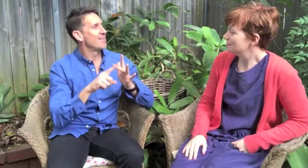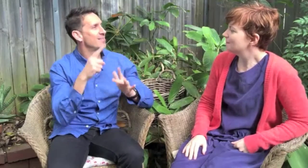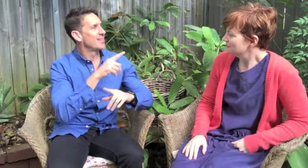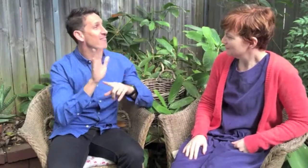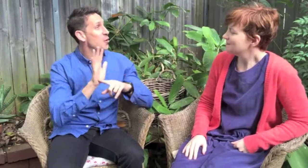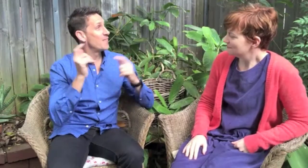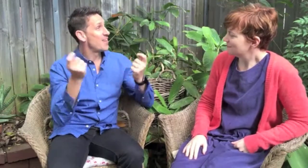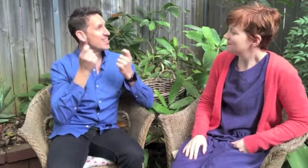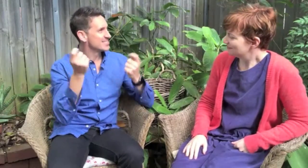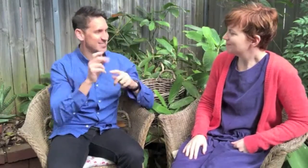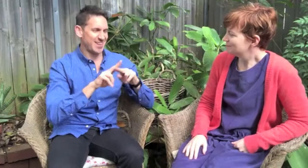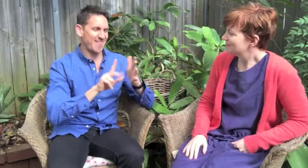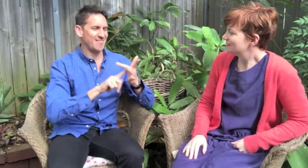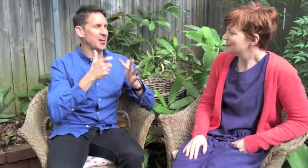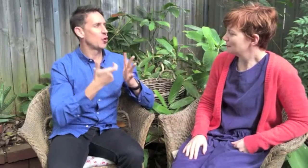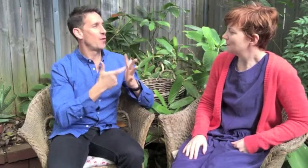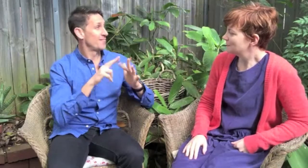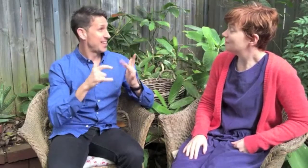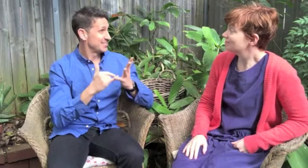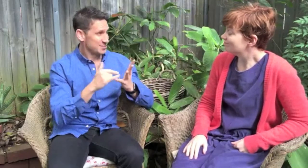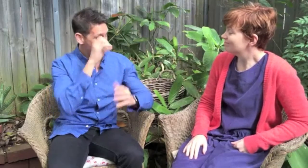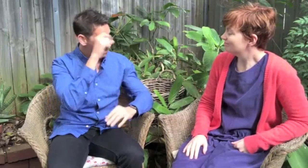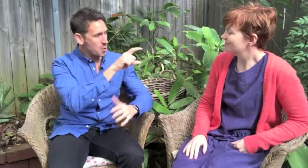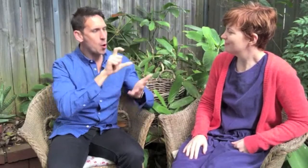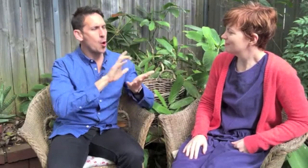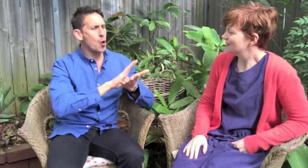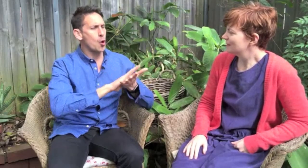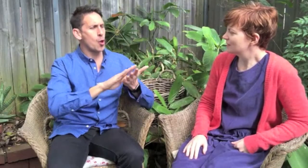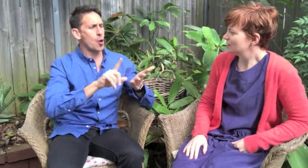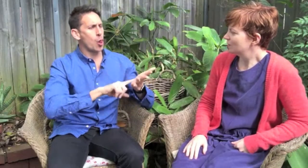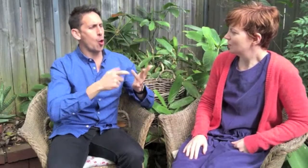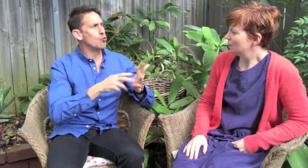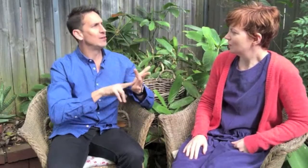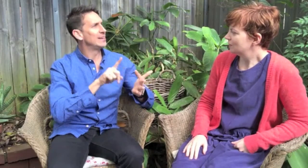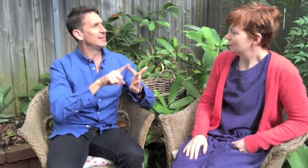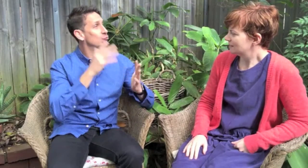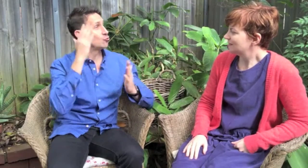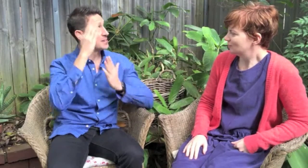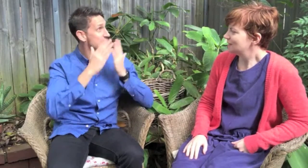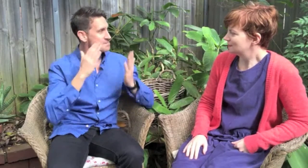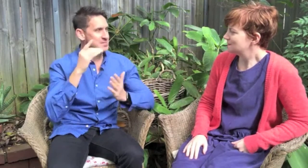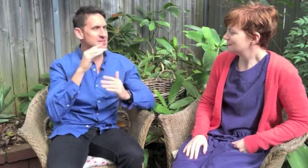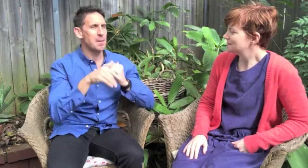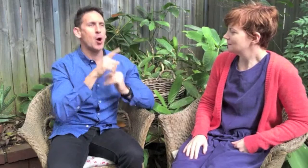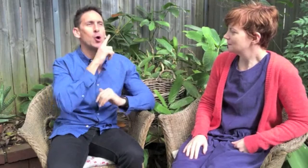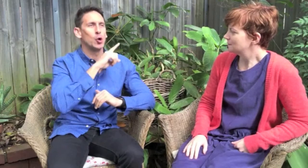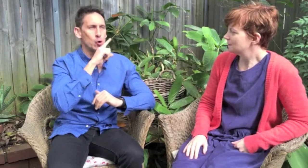from the Bondi Film Festival Flickrfest. The film was titled Chlorine Dreams